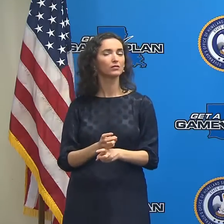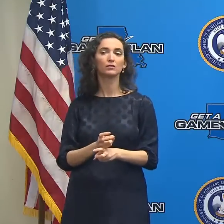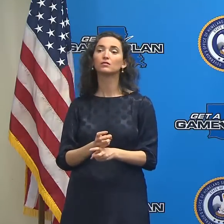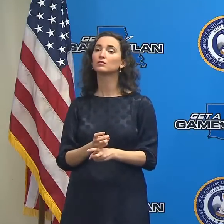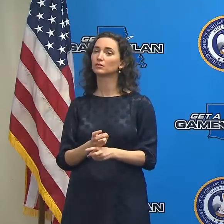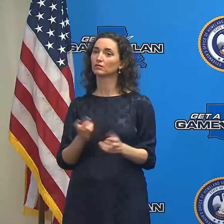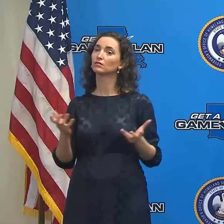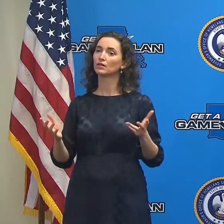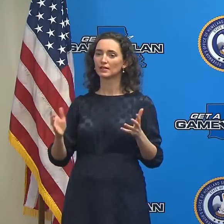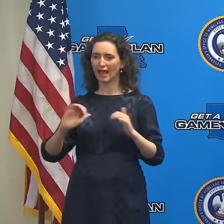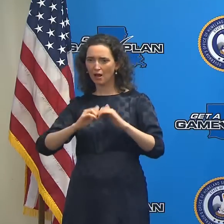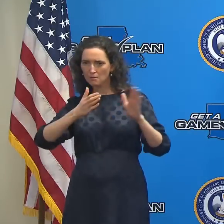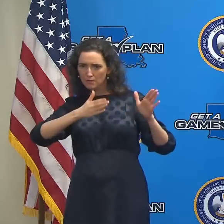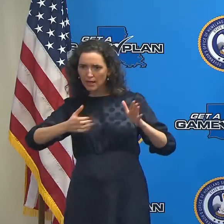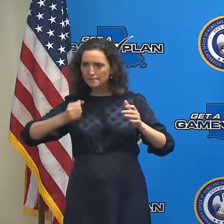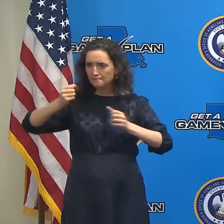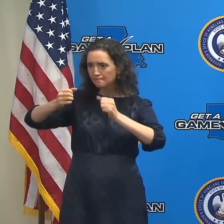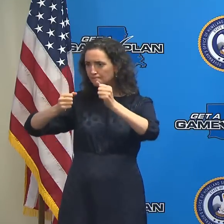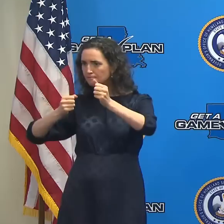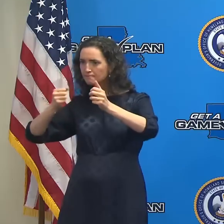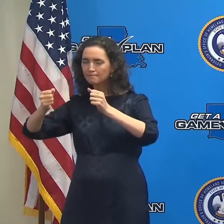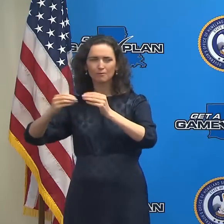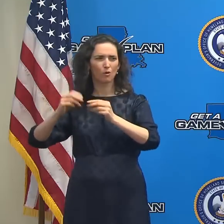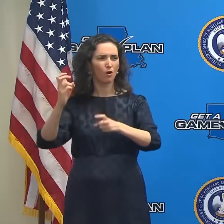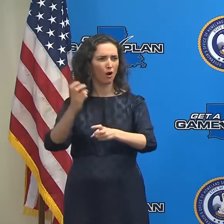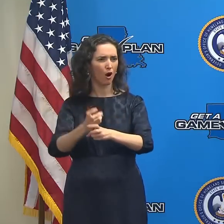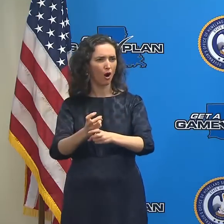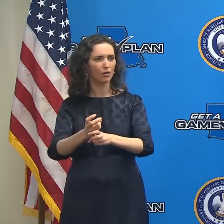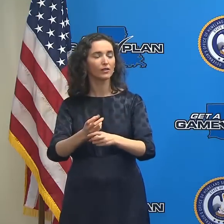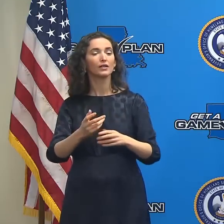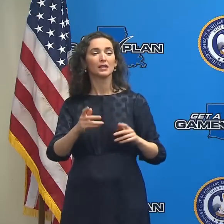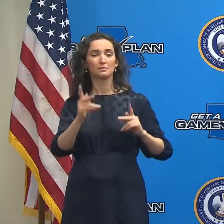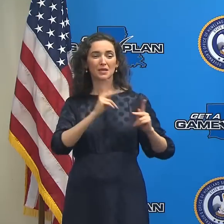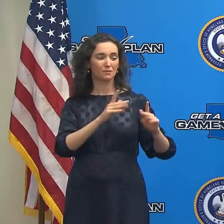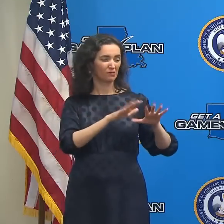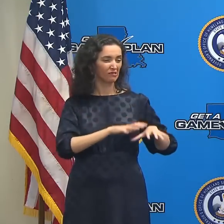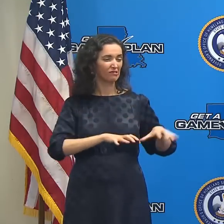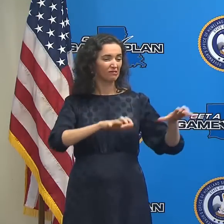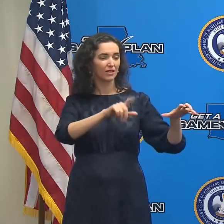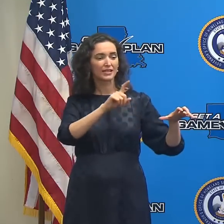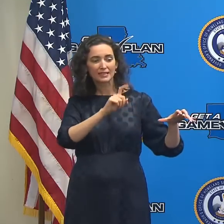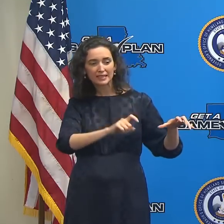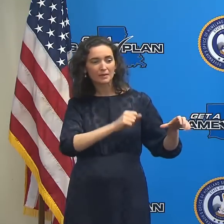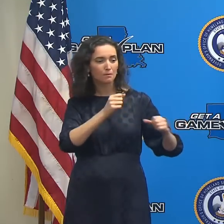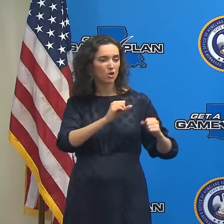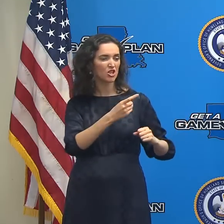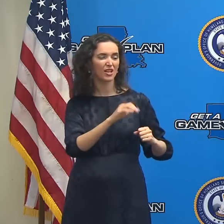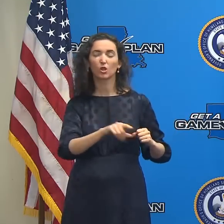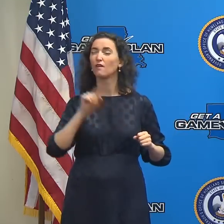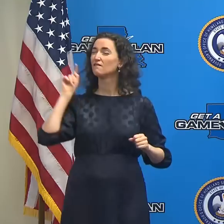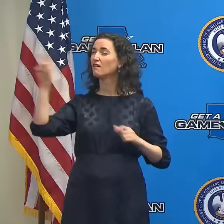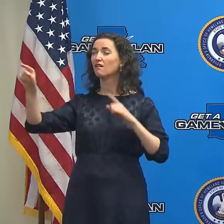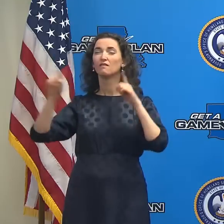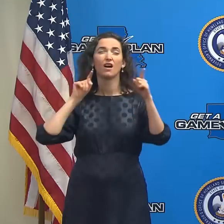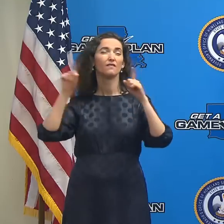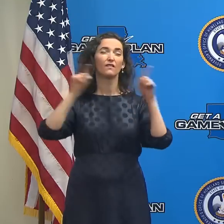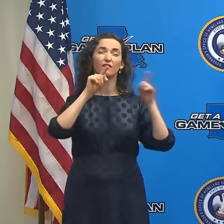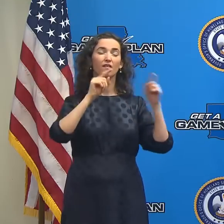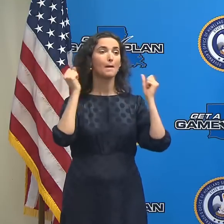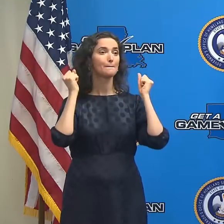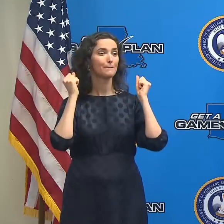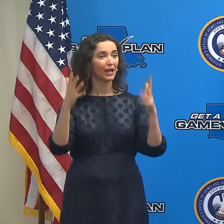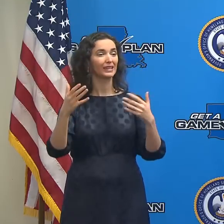that makes it logistically harder if you have to spread your shelter population across more hotels than would be